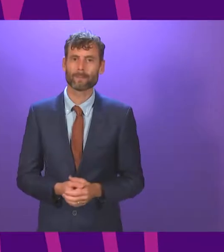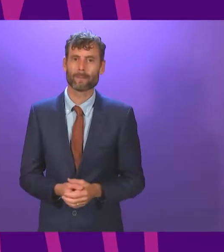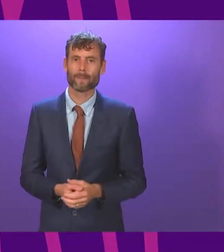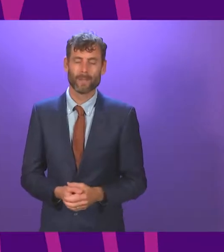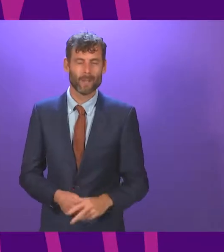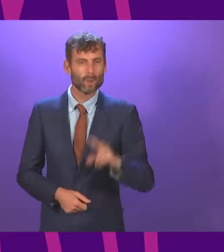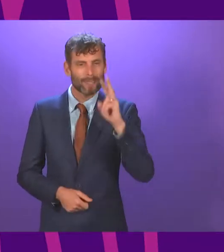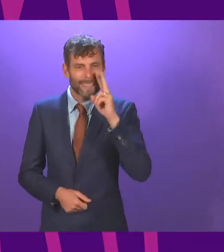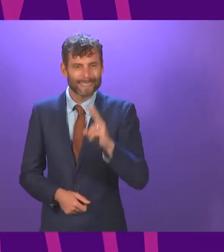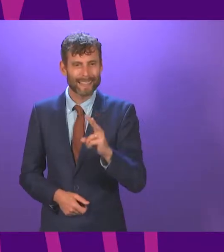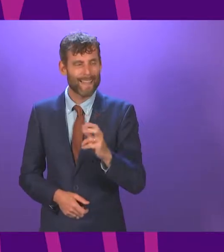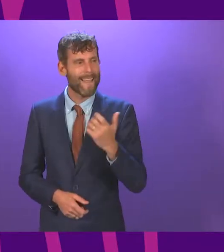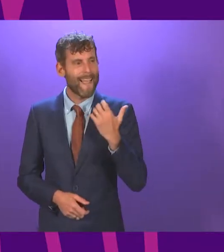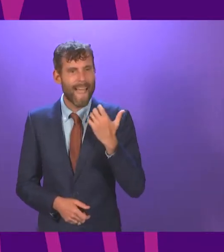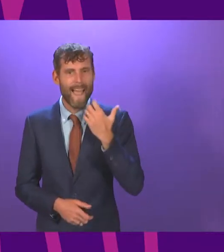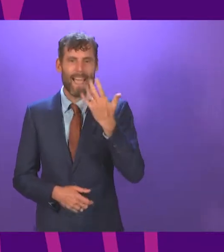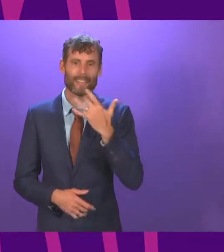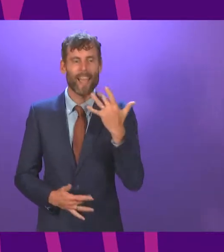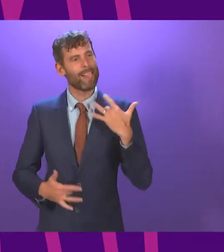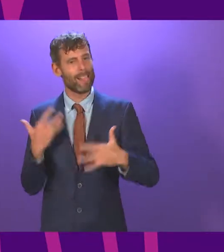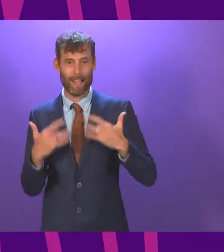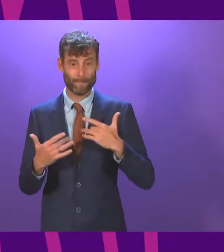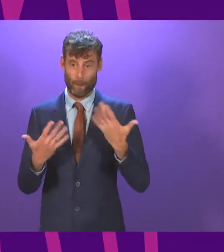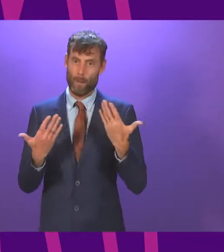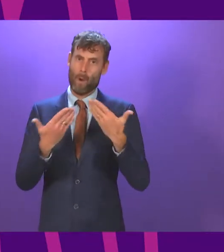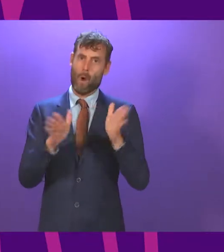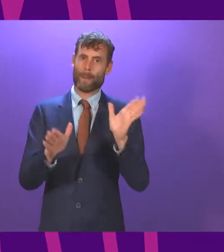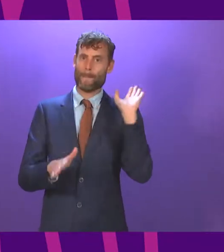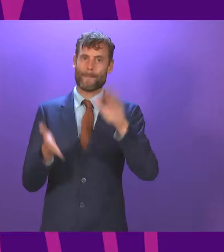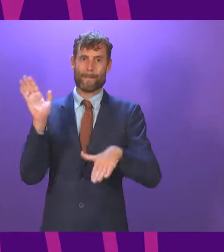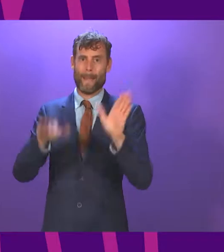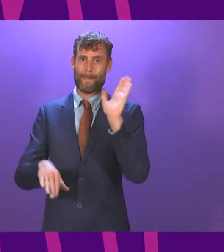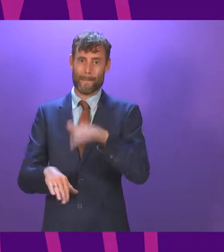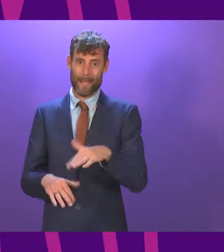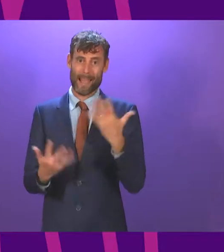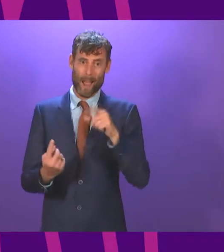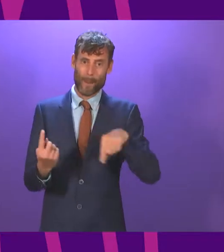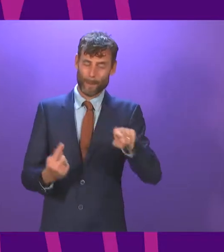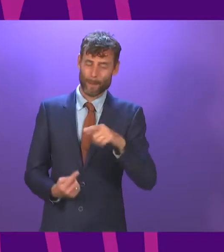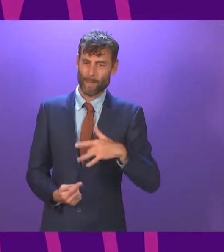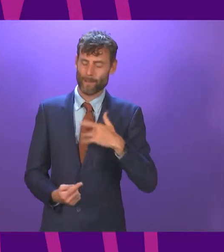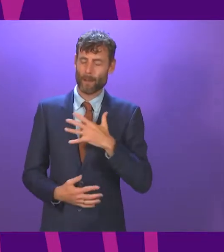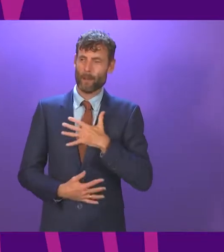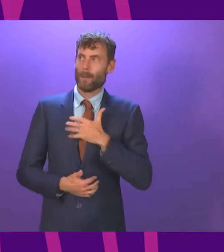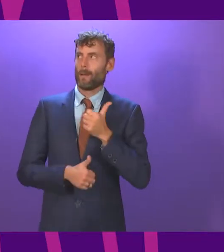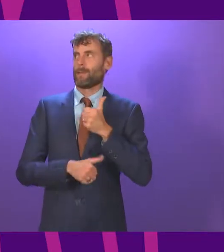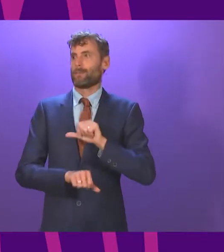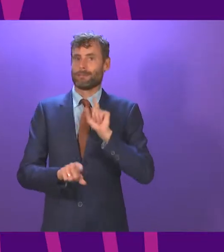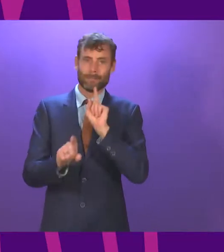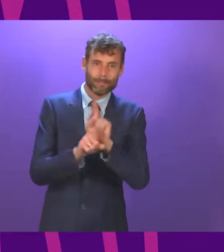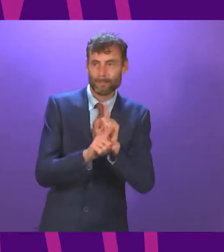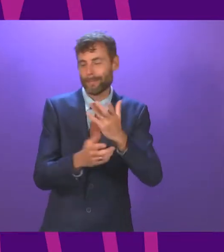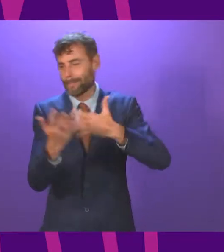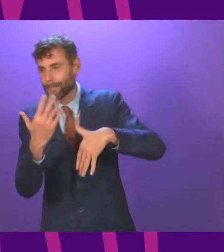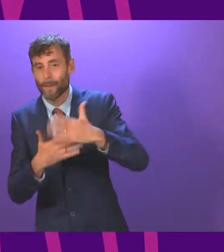many of our everyday activities restored, this has been an incredibly emotional time for constituents in everywhere, but Glasgow Kelvin